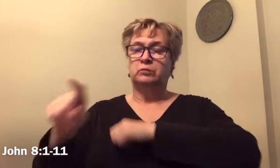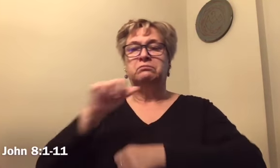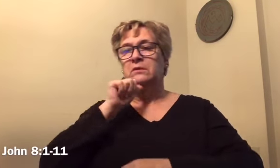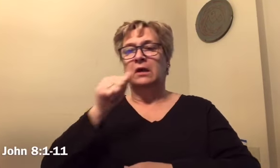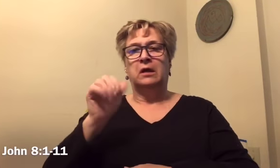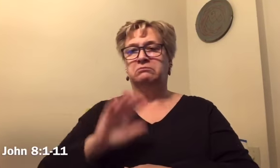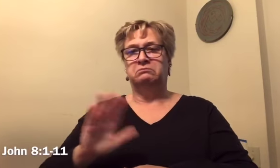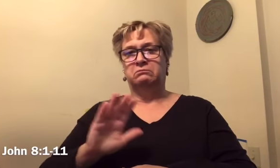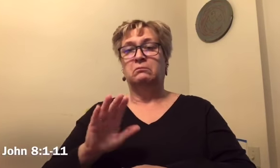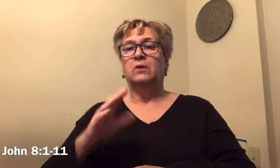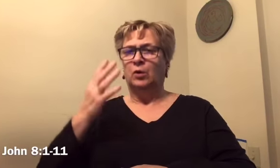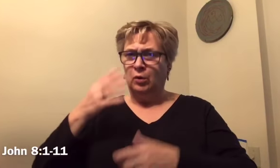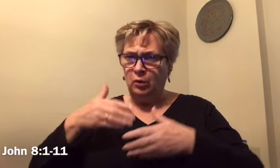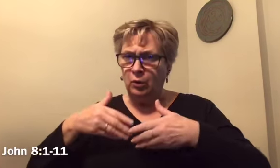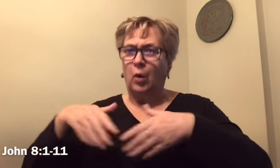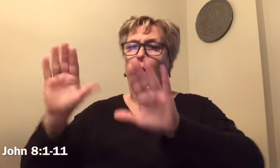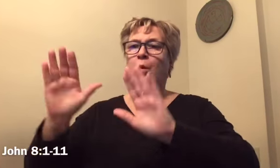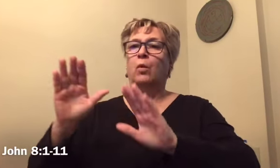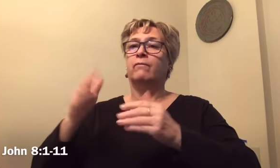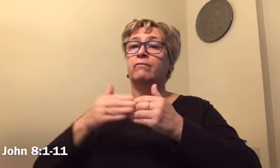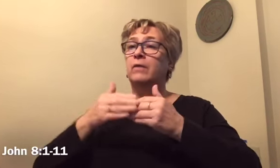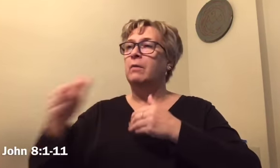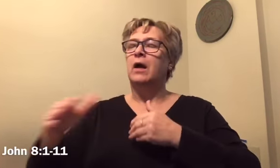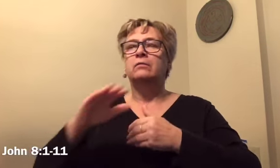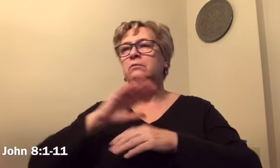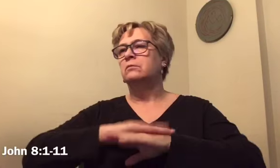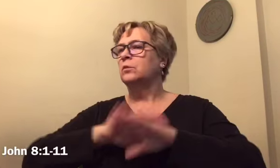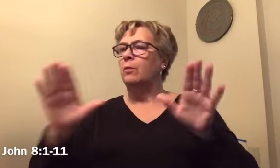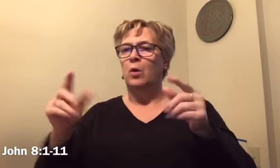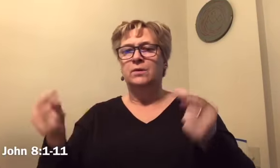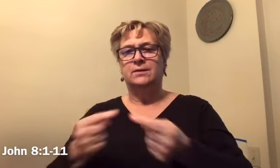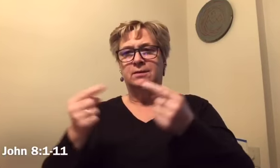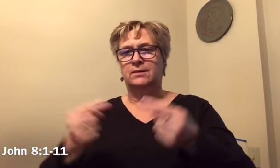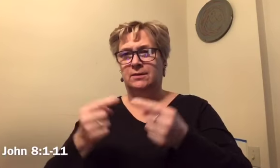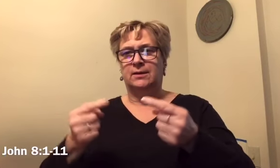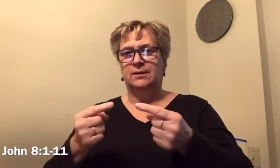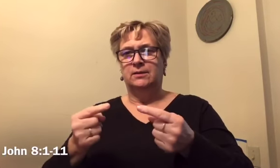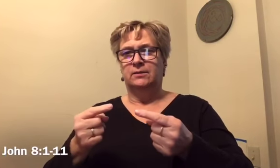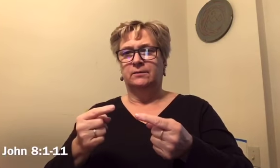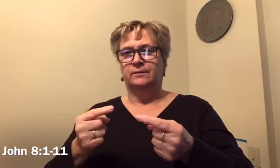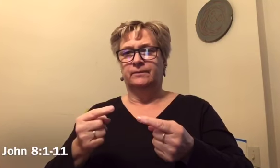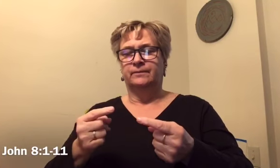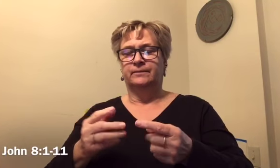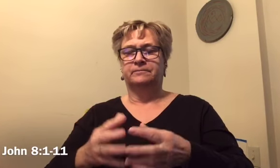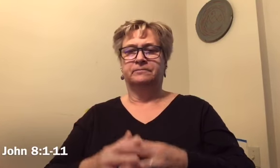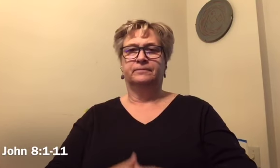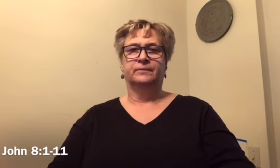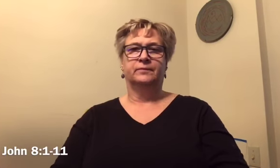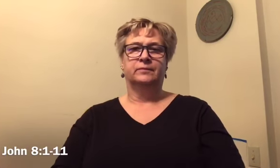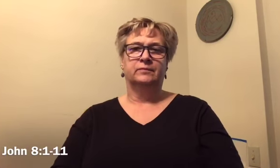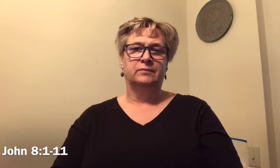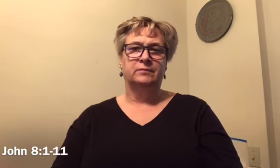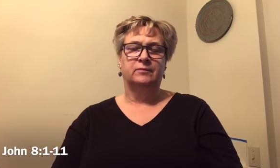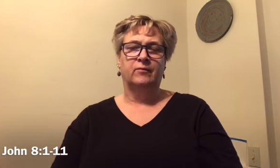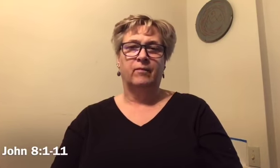Then Jesus said Neither do I condemn you Go and from now on sin no more